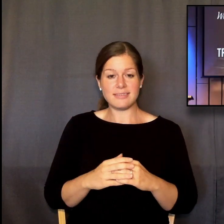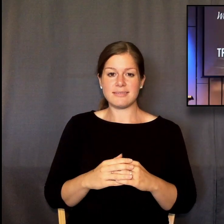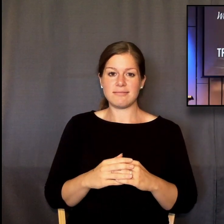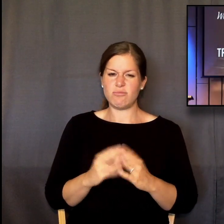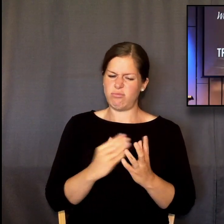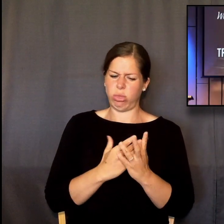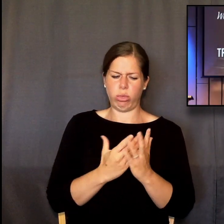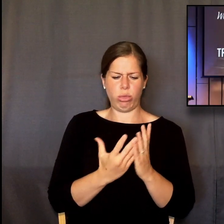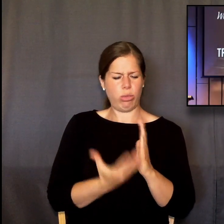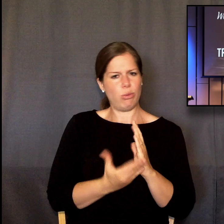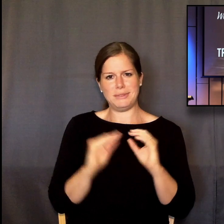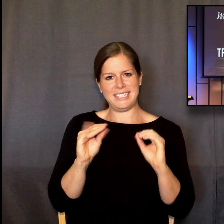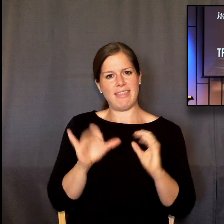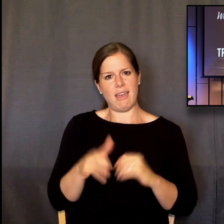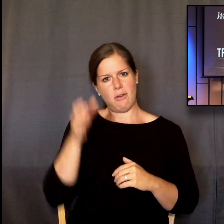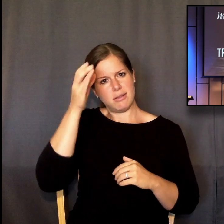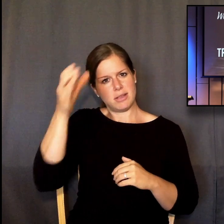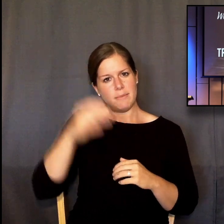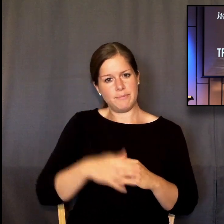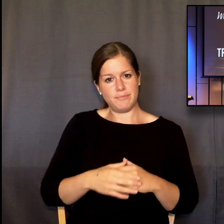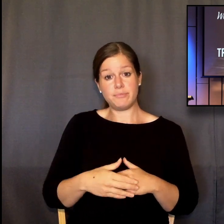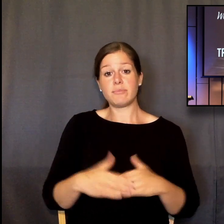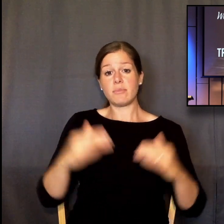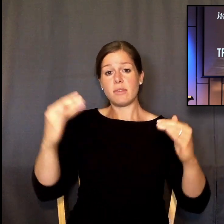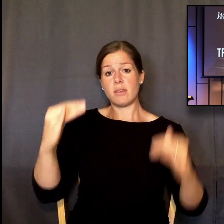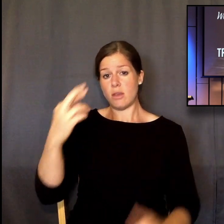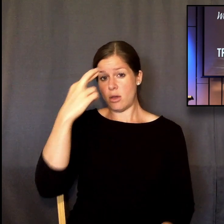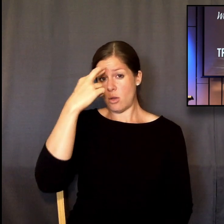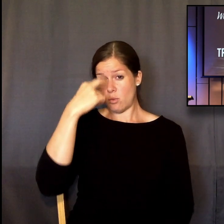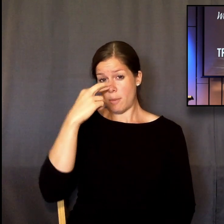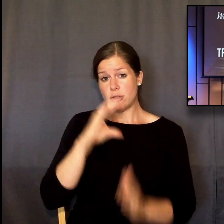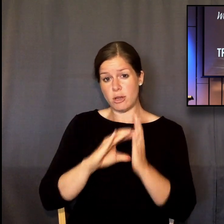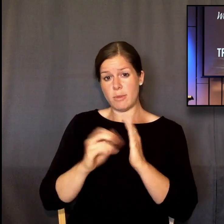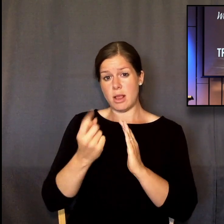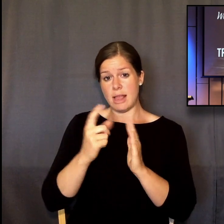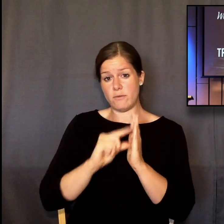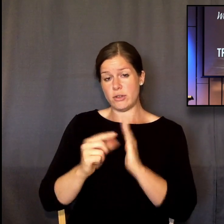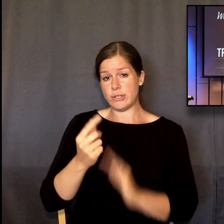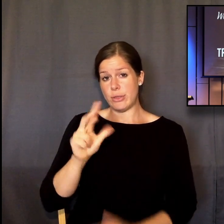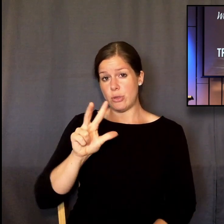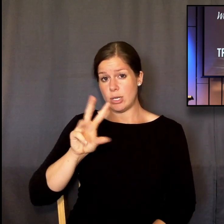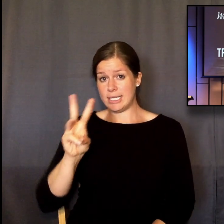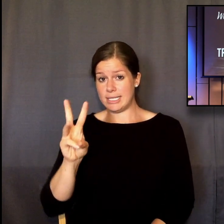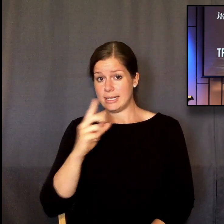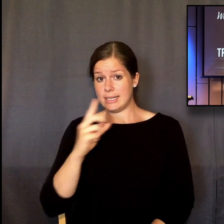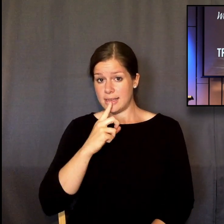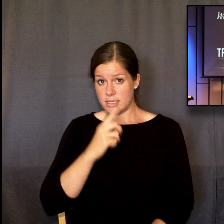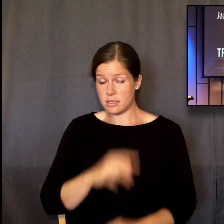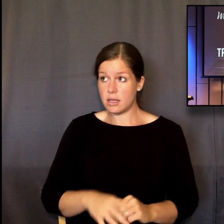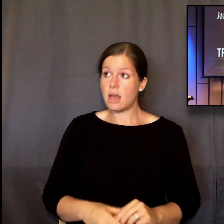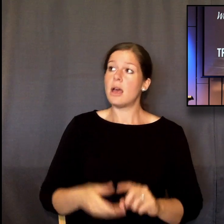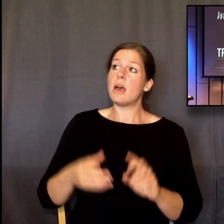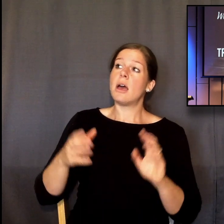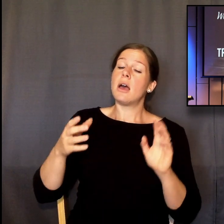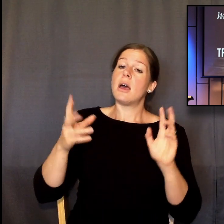Romans 1.36, from him and through him and to him are